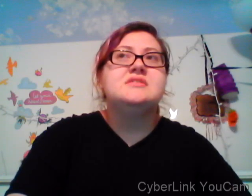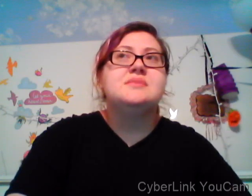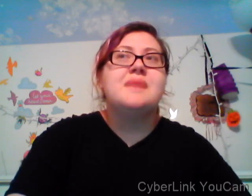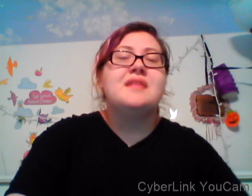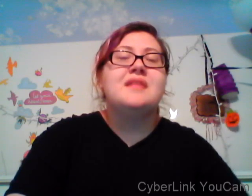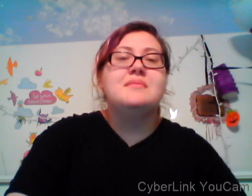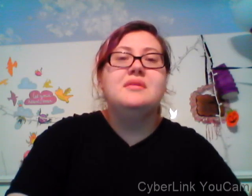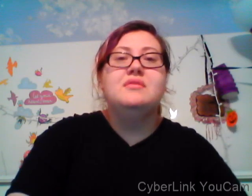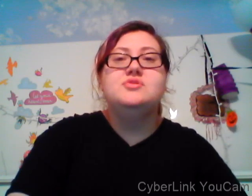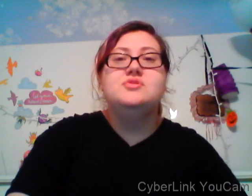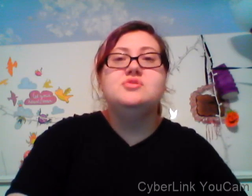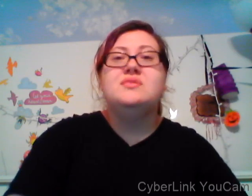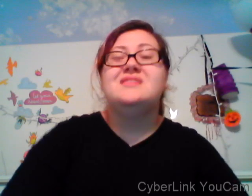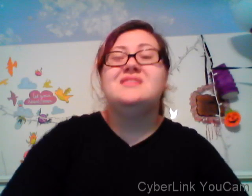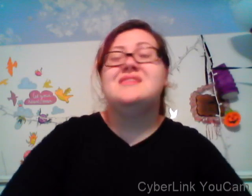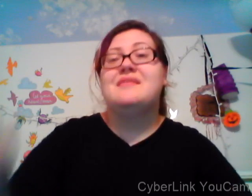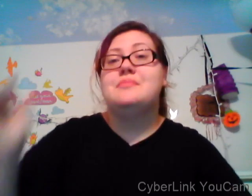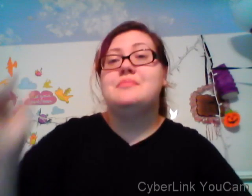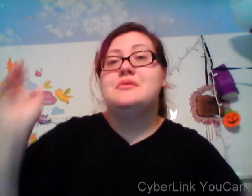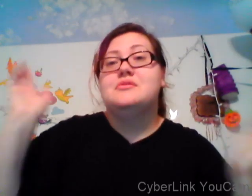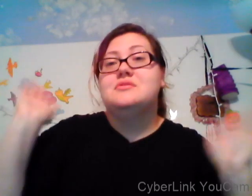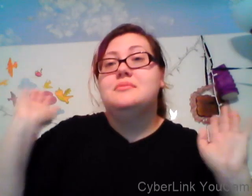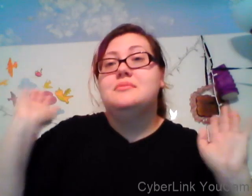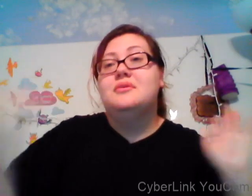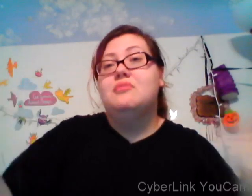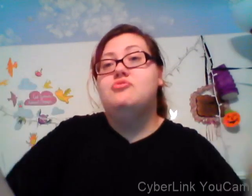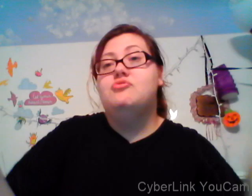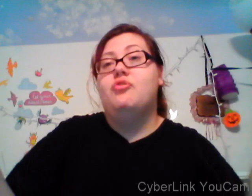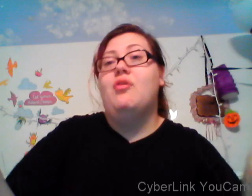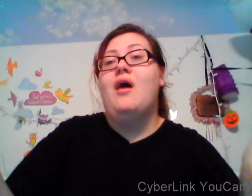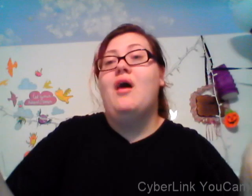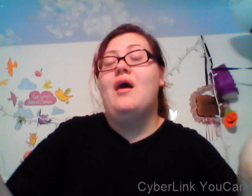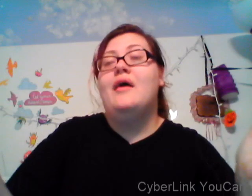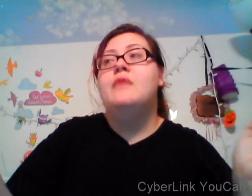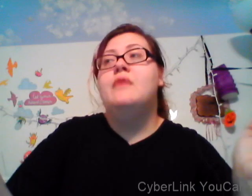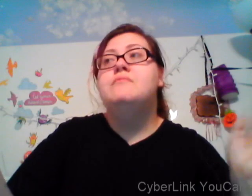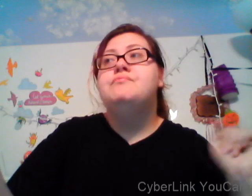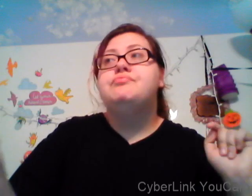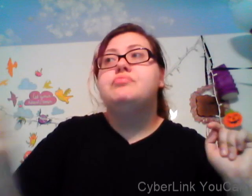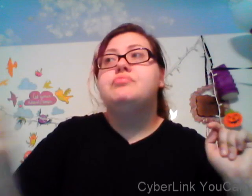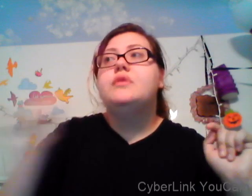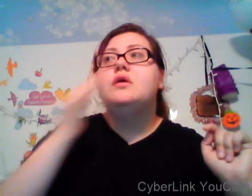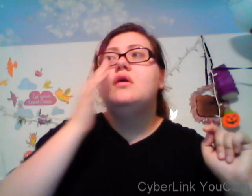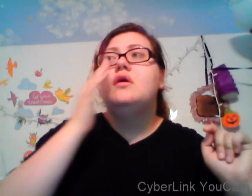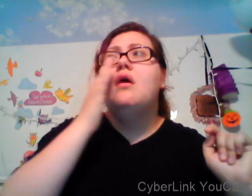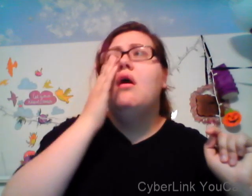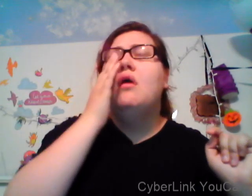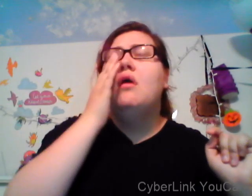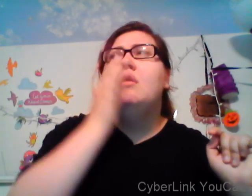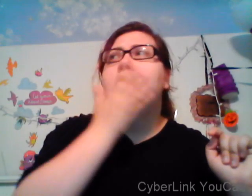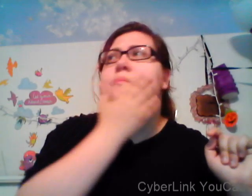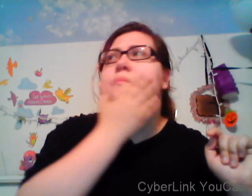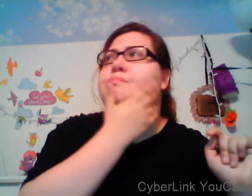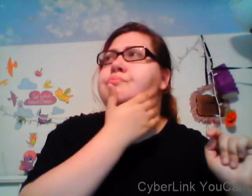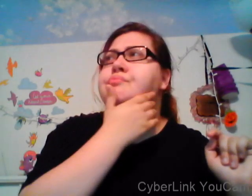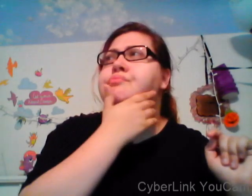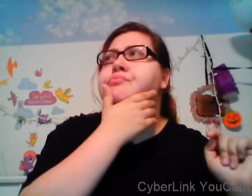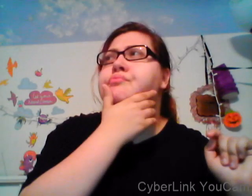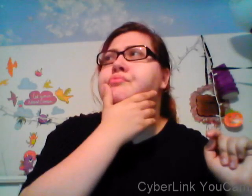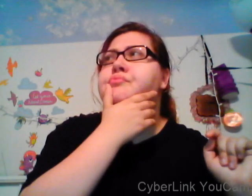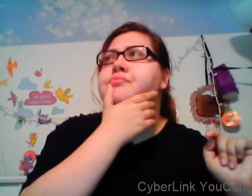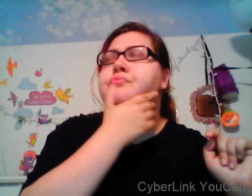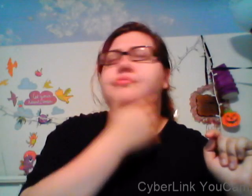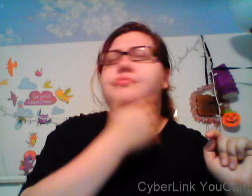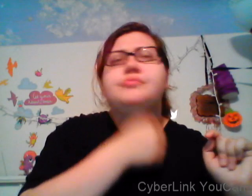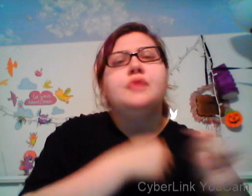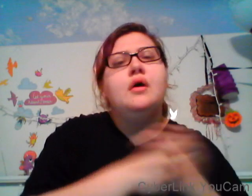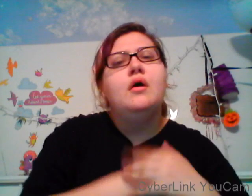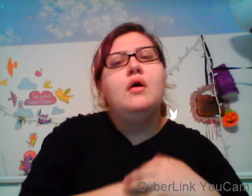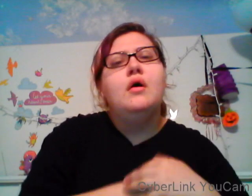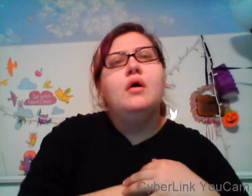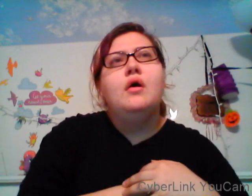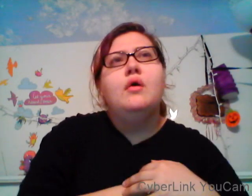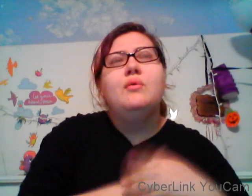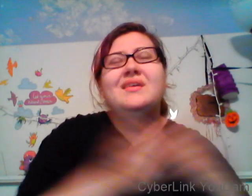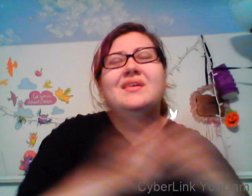anything they break just gonna just gonna say that um so because the Navy is moving us